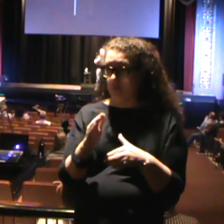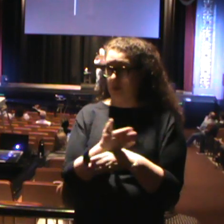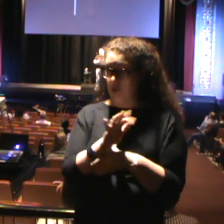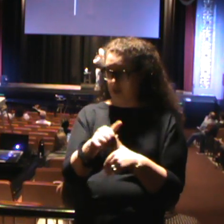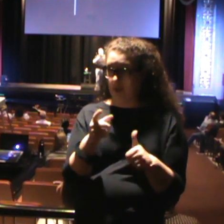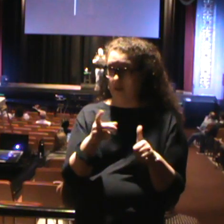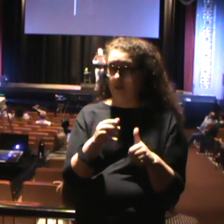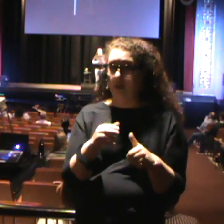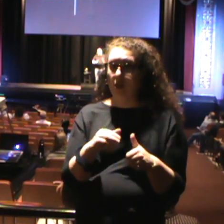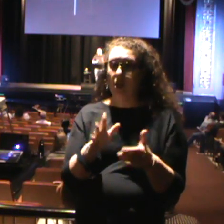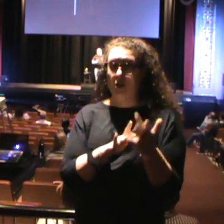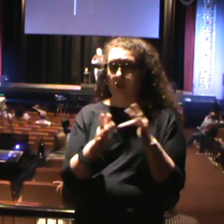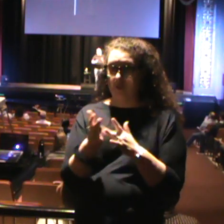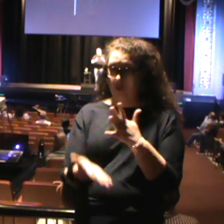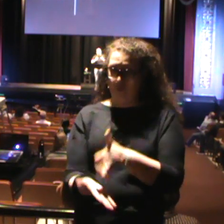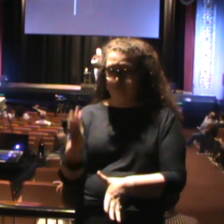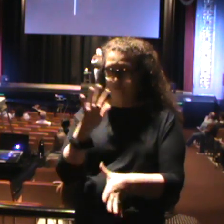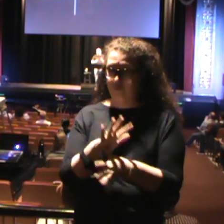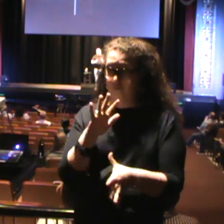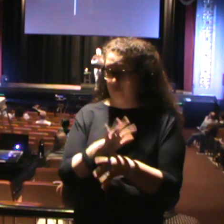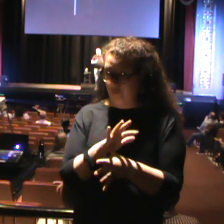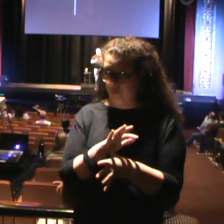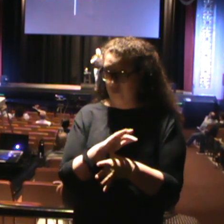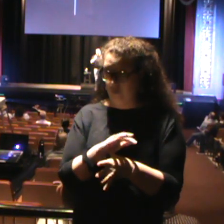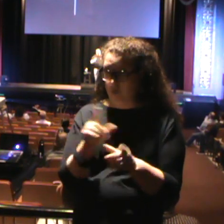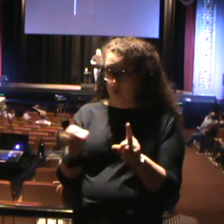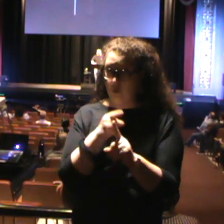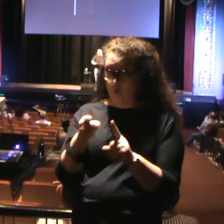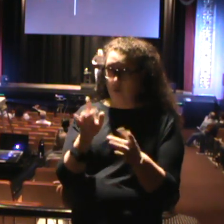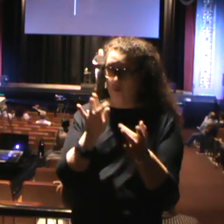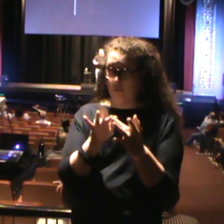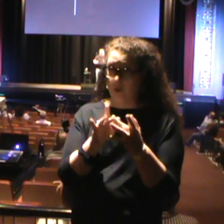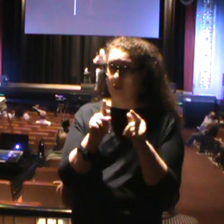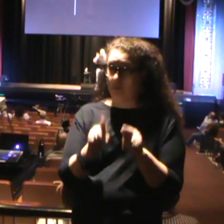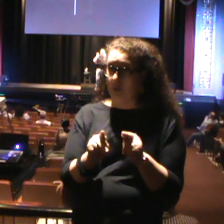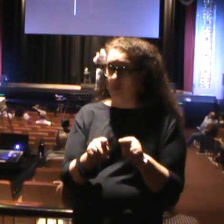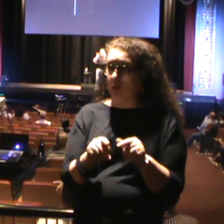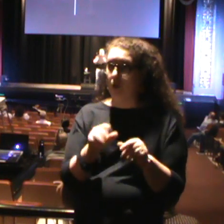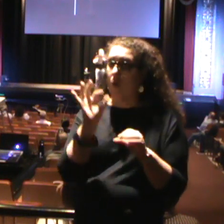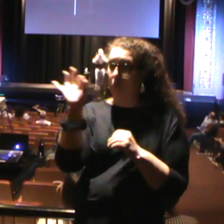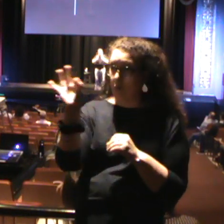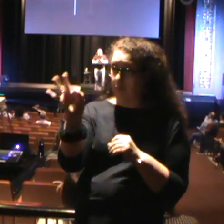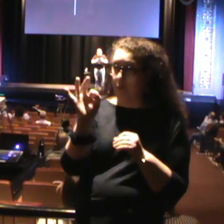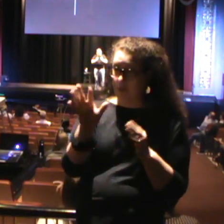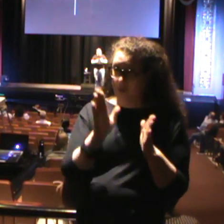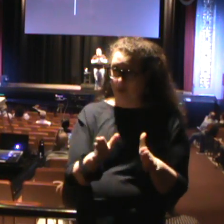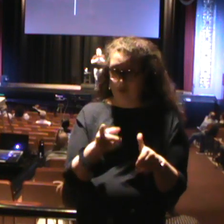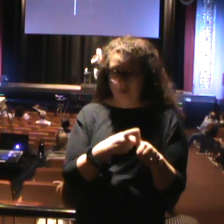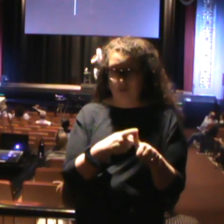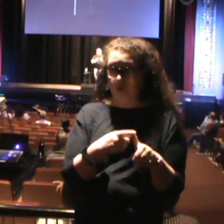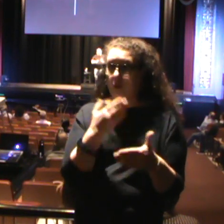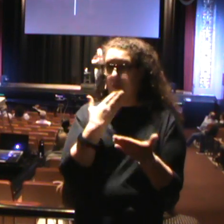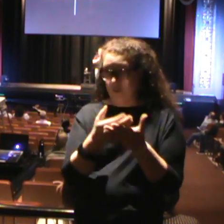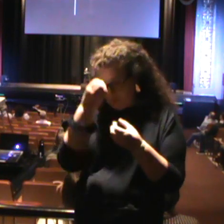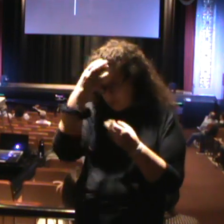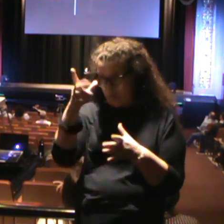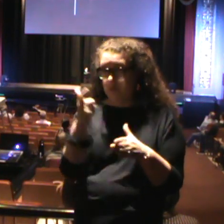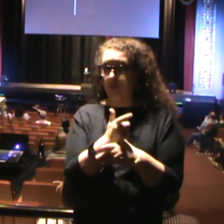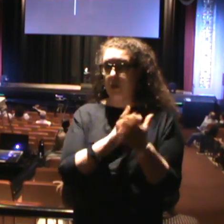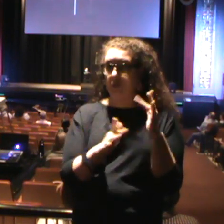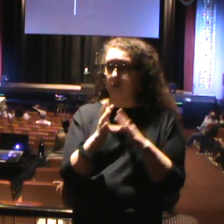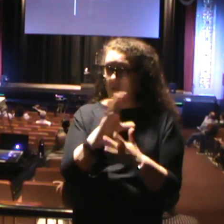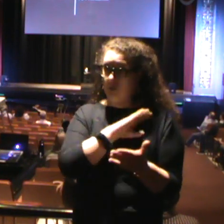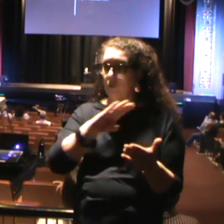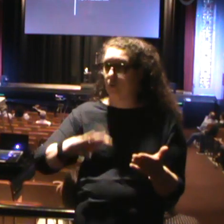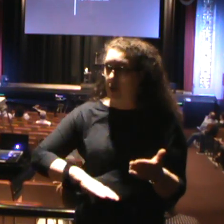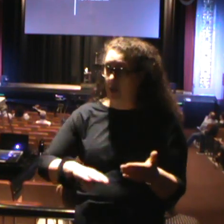Jesus' primary approach to reaching people was preaching. It is to preach the good news of the gospel of Jesus